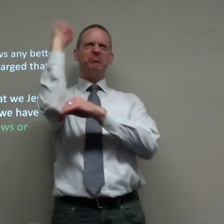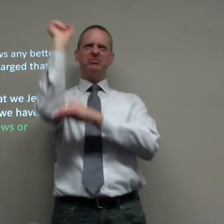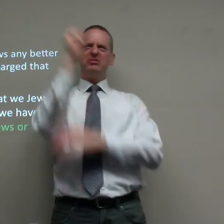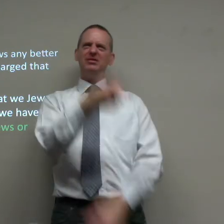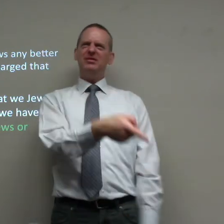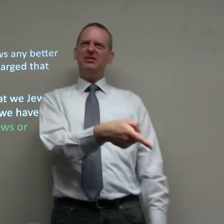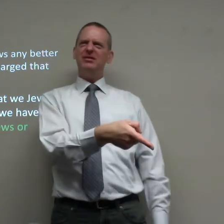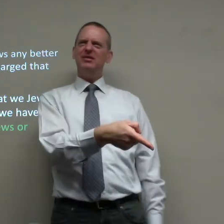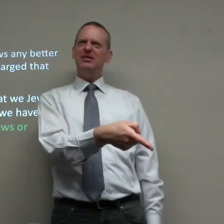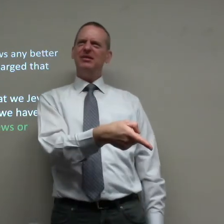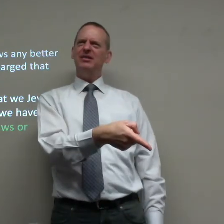that's rebellion